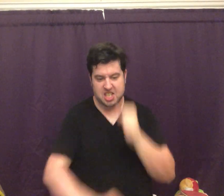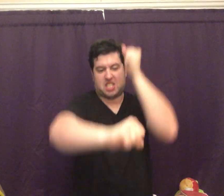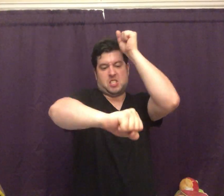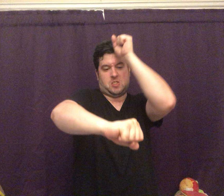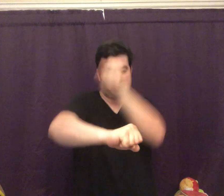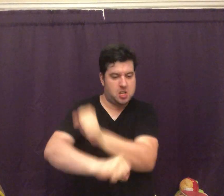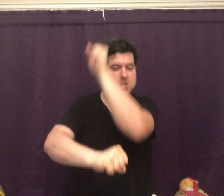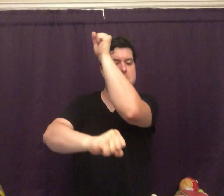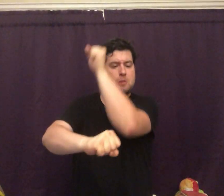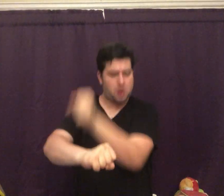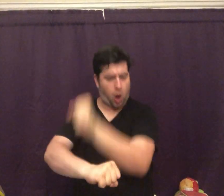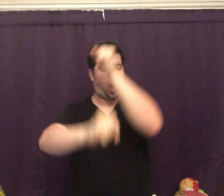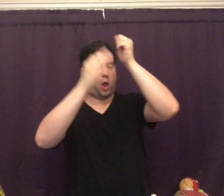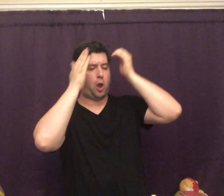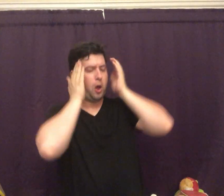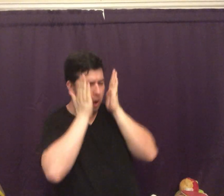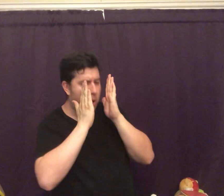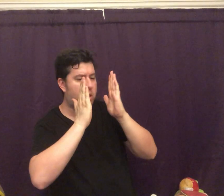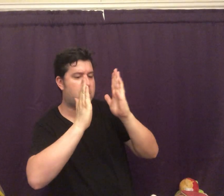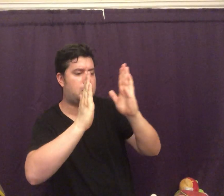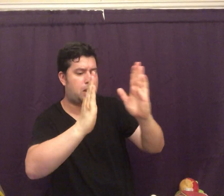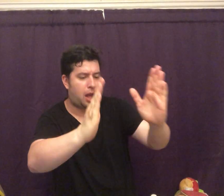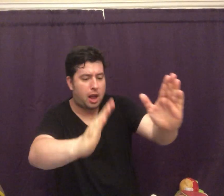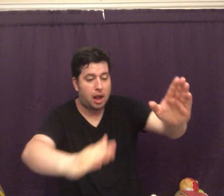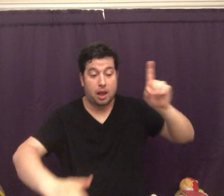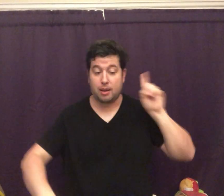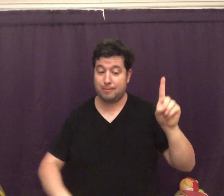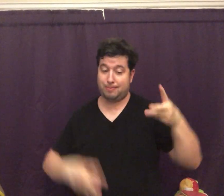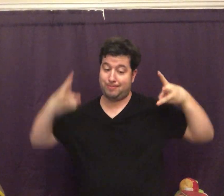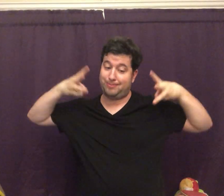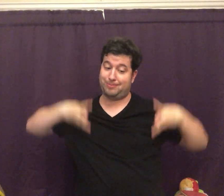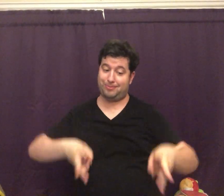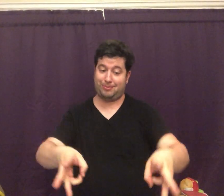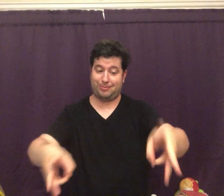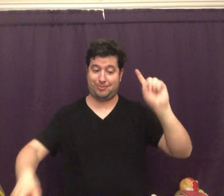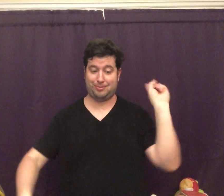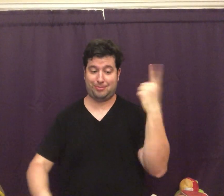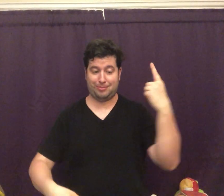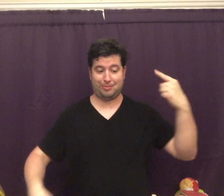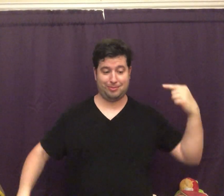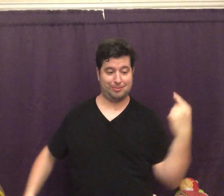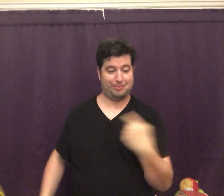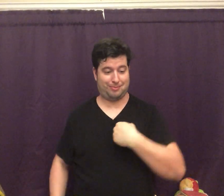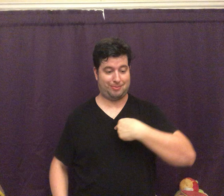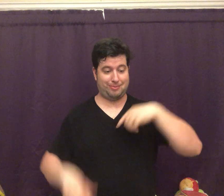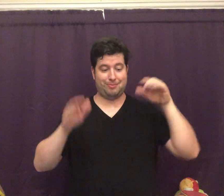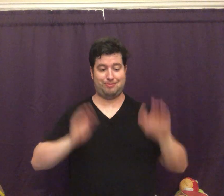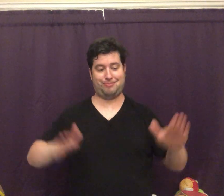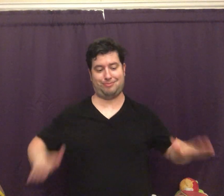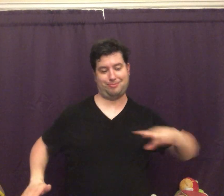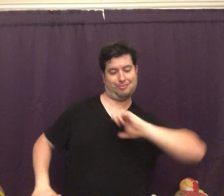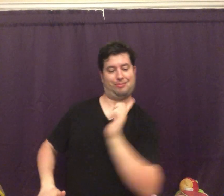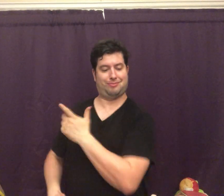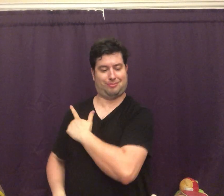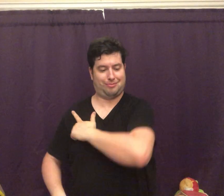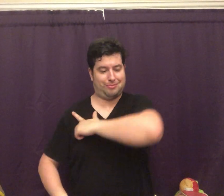So look very hard till they fall in line. There's one way and it's only mine. Children are lazy,